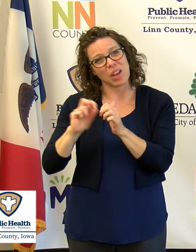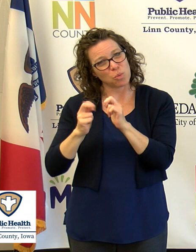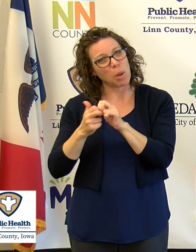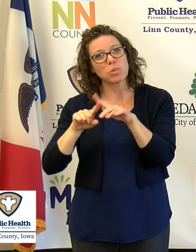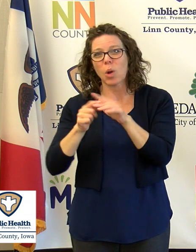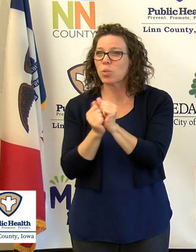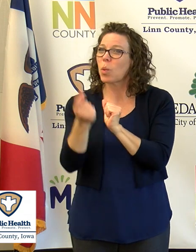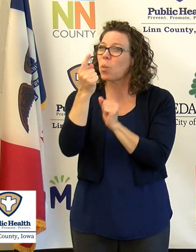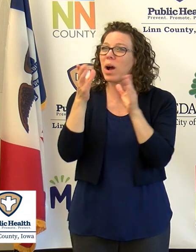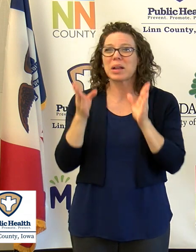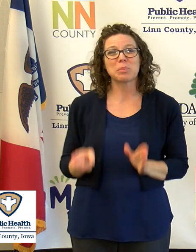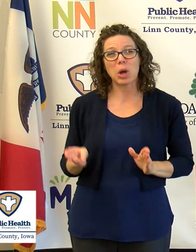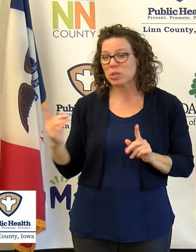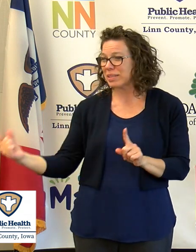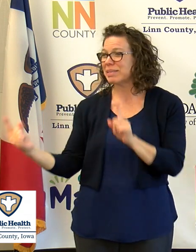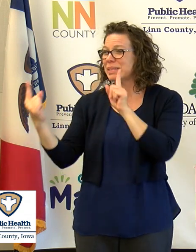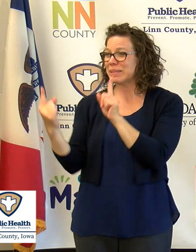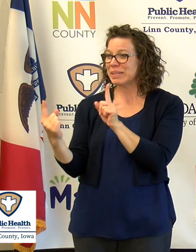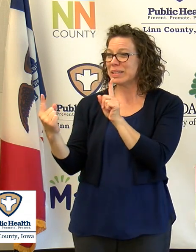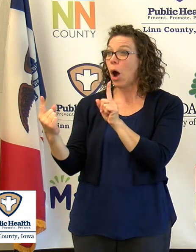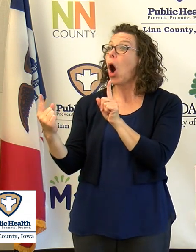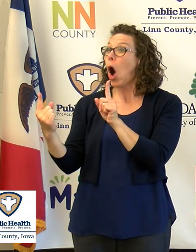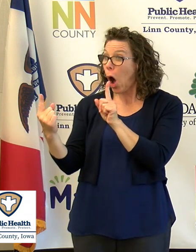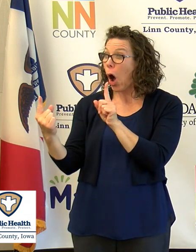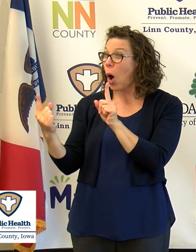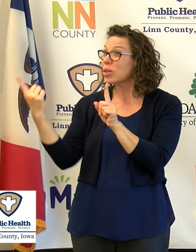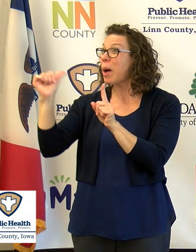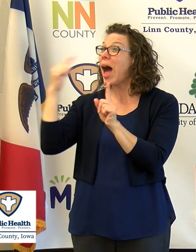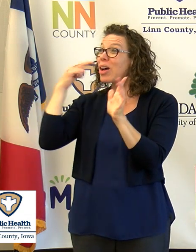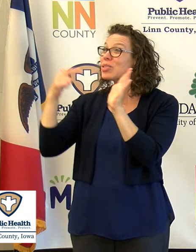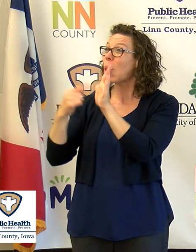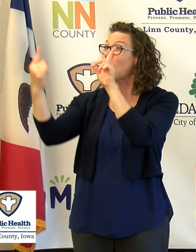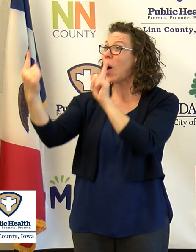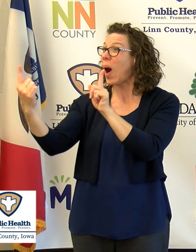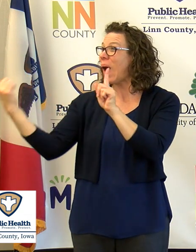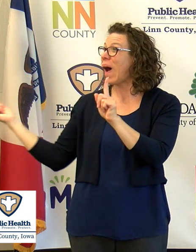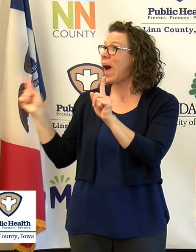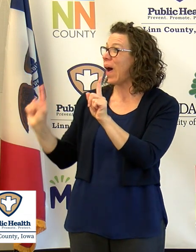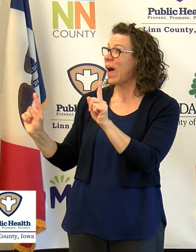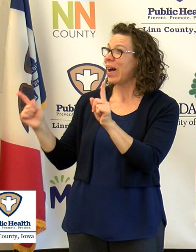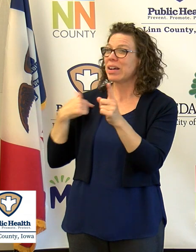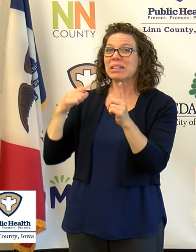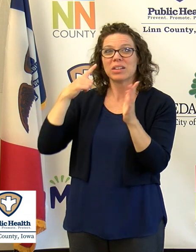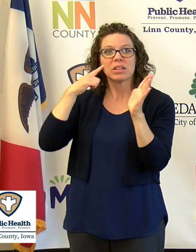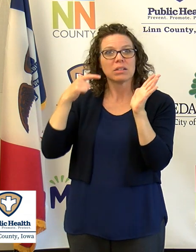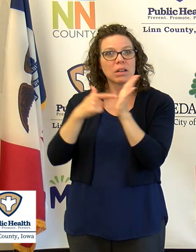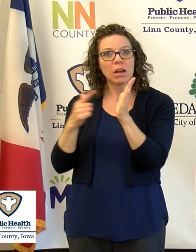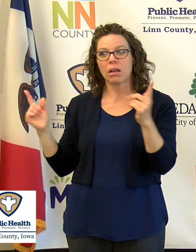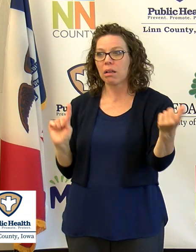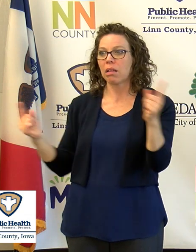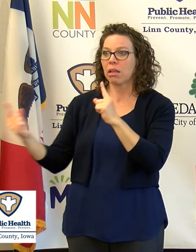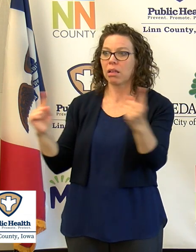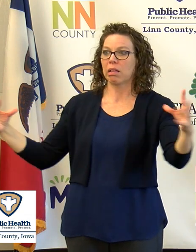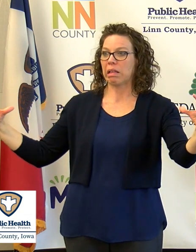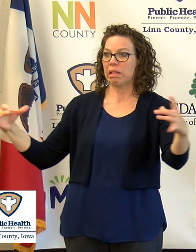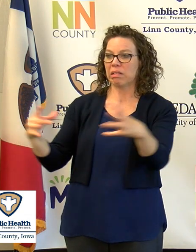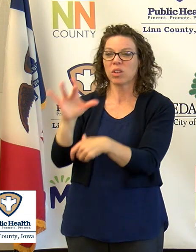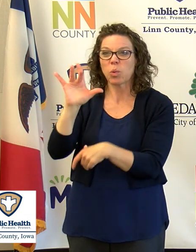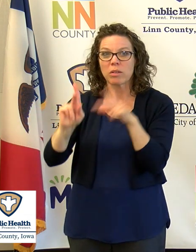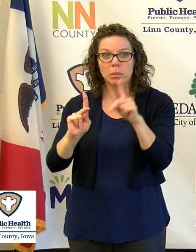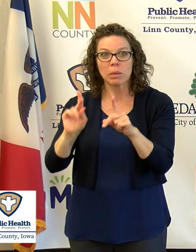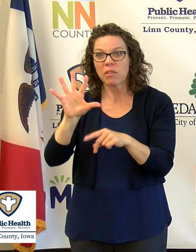off with just one person talking to one person but then somebody else comes over and somebody else comes over and before you know it you have a gathering of 25 to 50 people